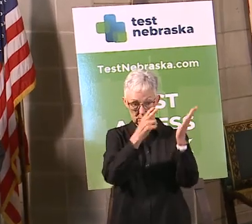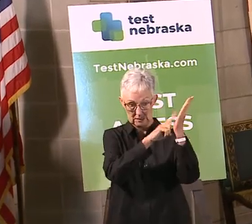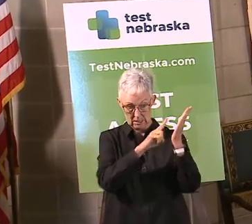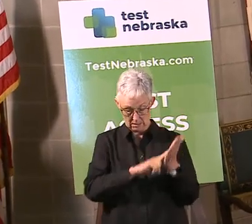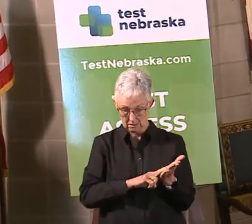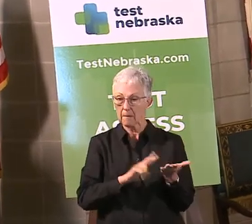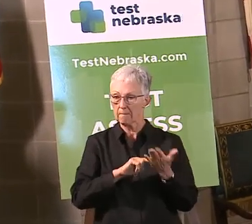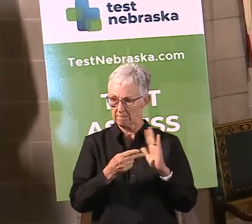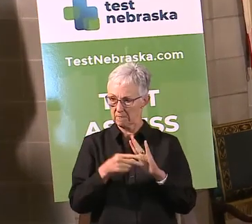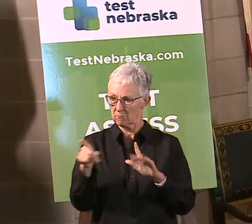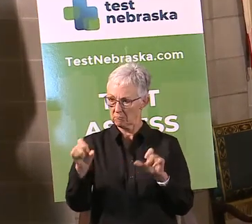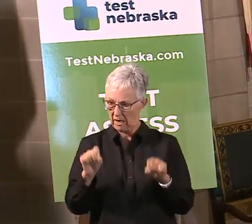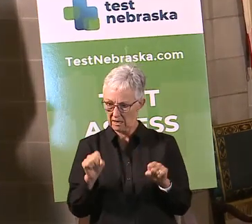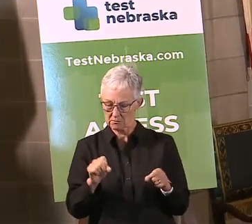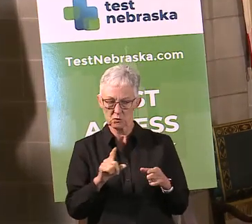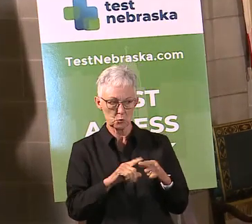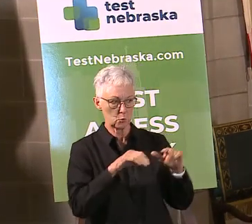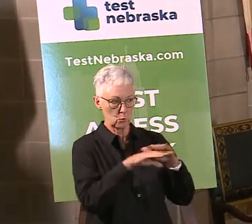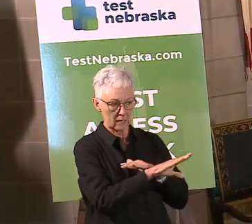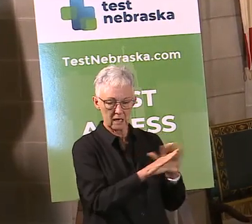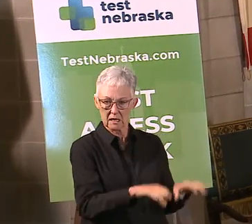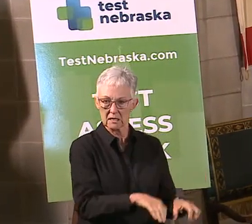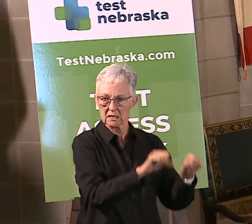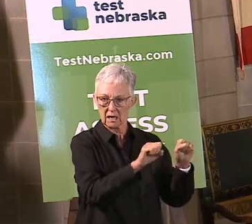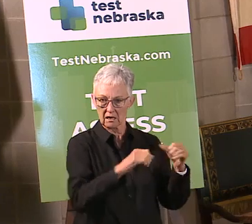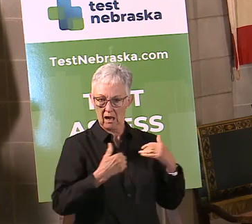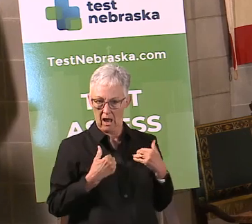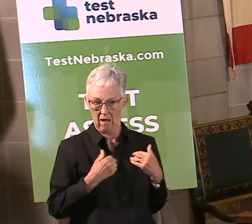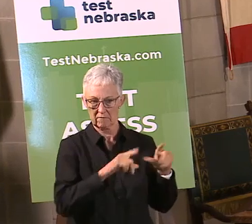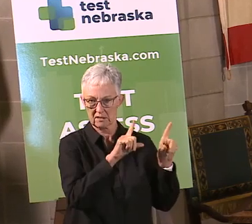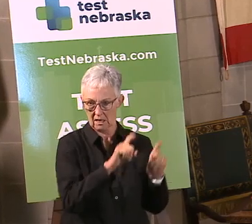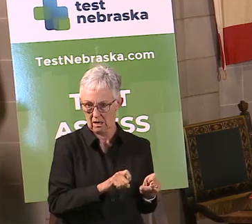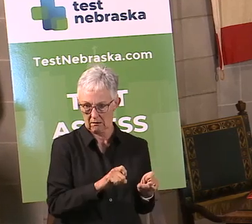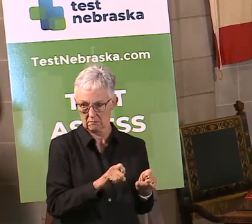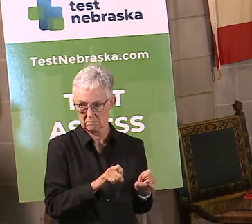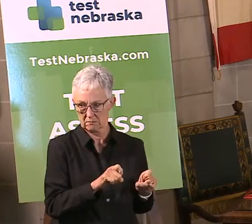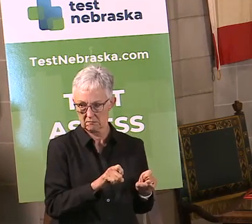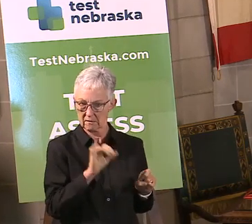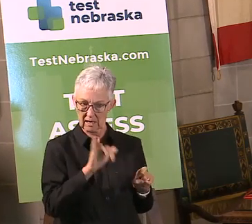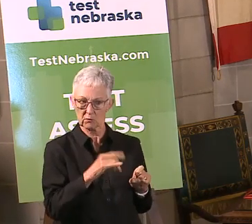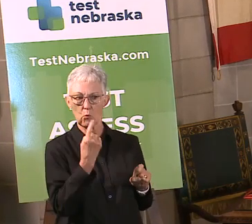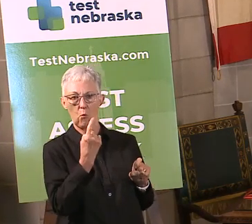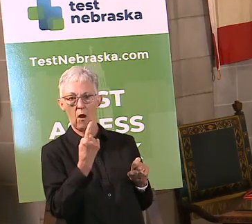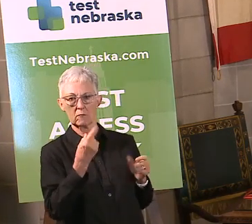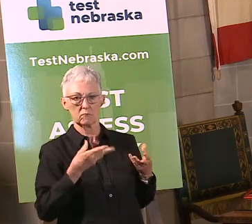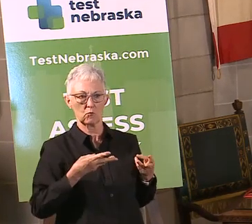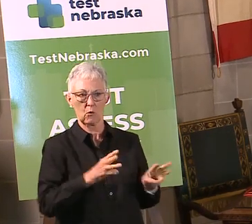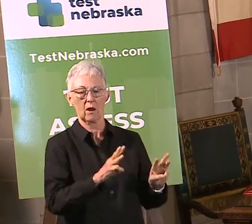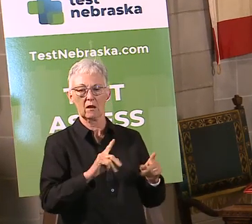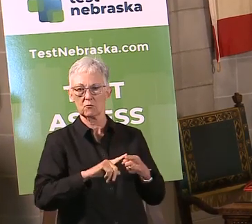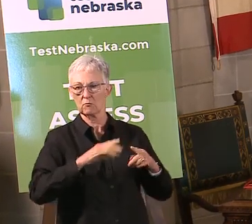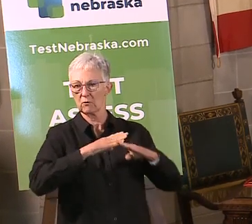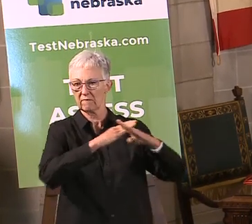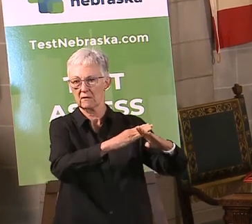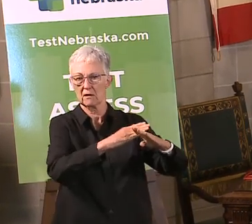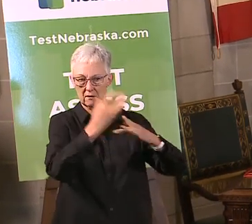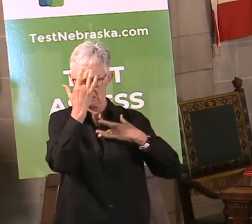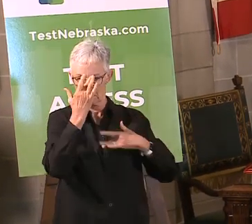we're going to tackle how we're slowing the spread of virus here in Nebraska. It's one way that every Nebraskan can participate.